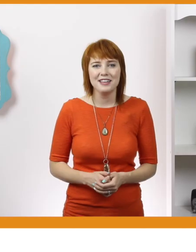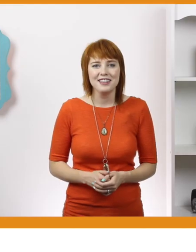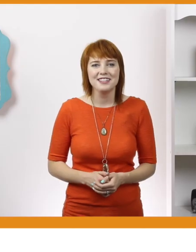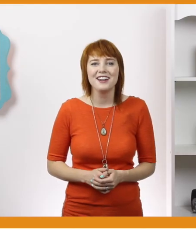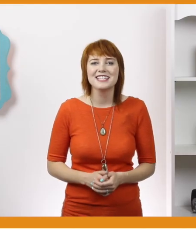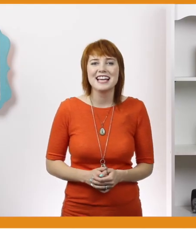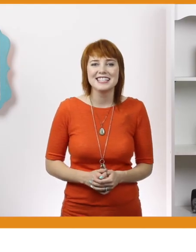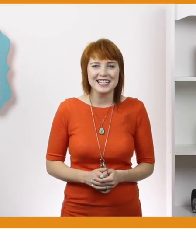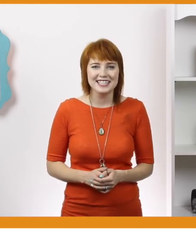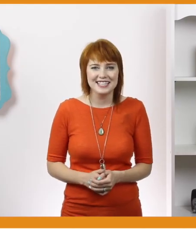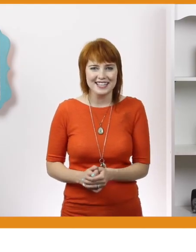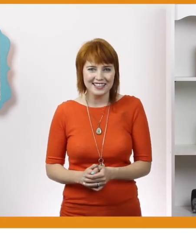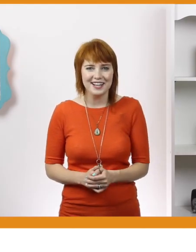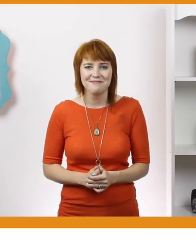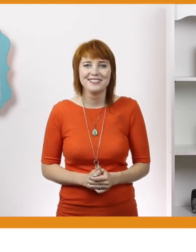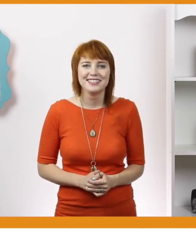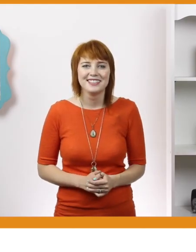Adelaide with NotAnExactScience.com.